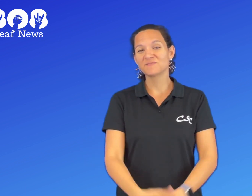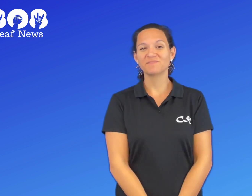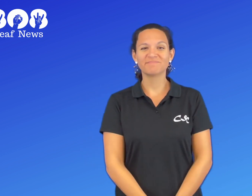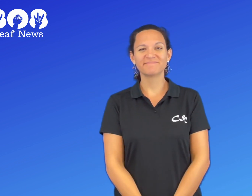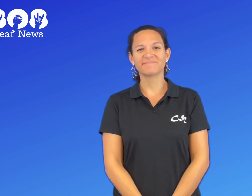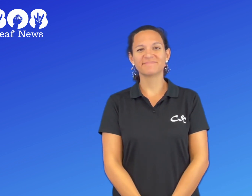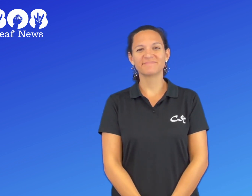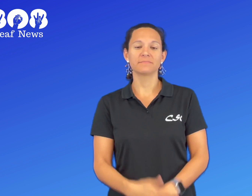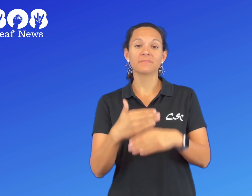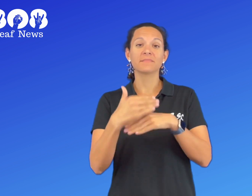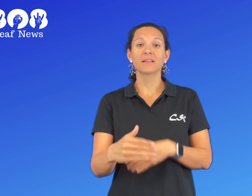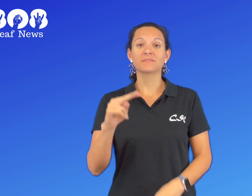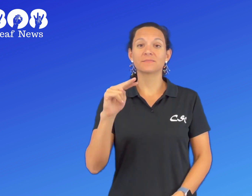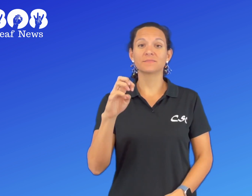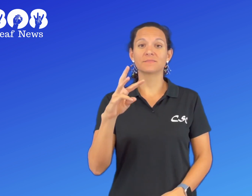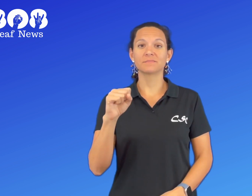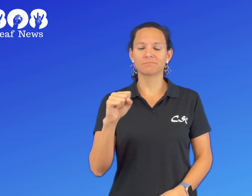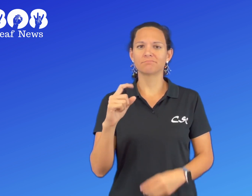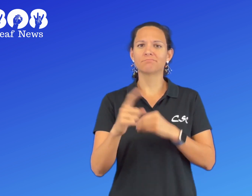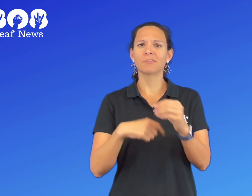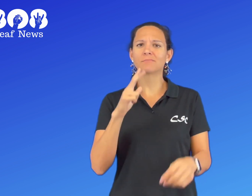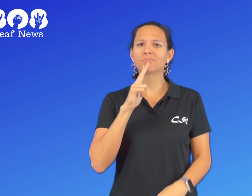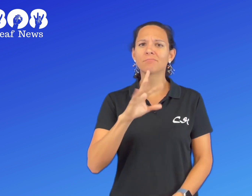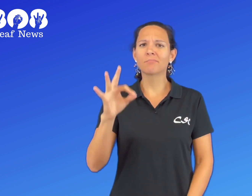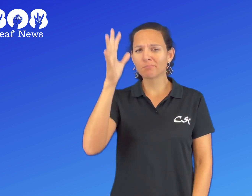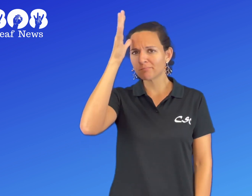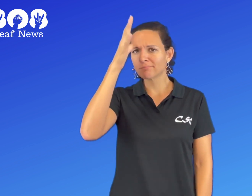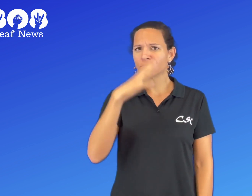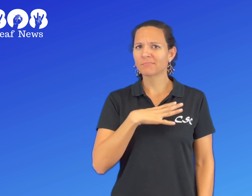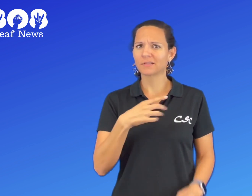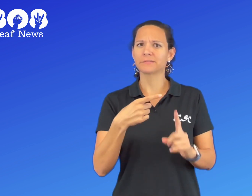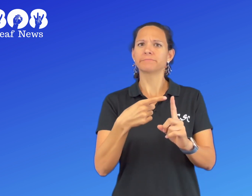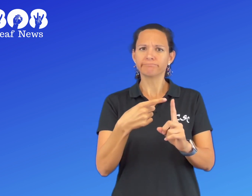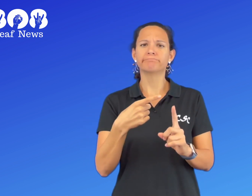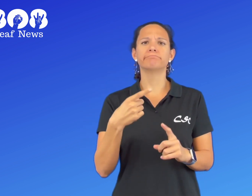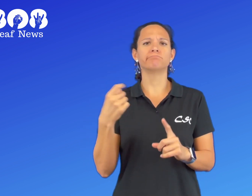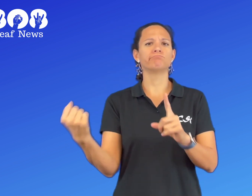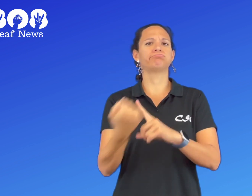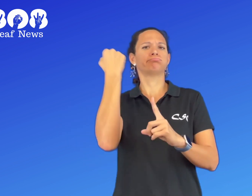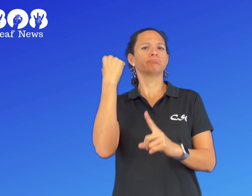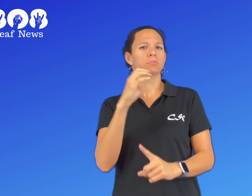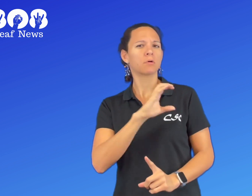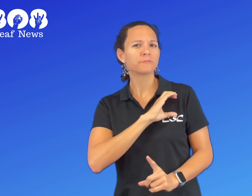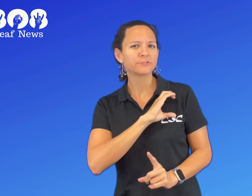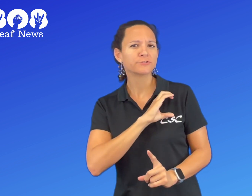go ahead and take the survey while there still is time. Next part of the news is regarding a 30-year-old man